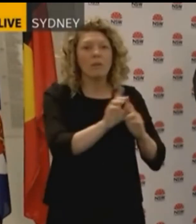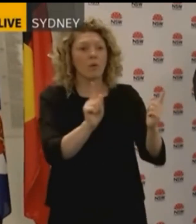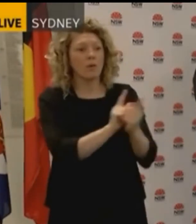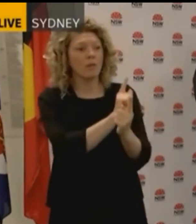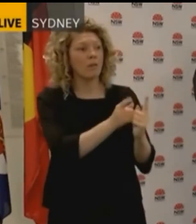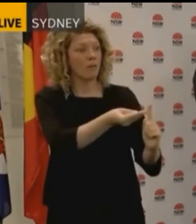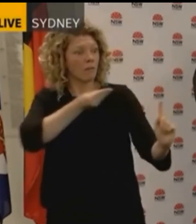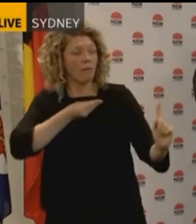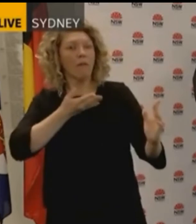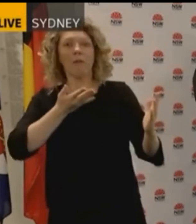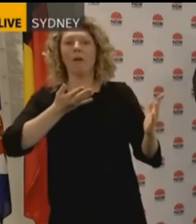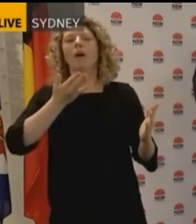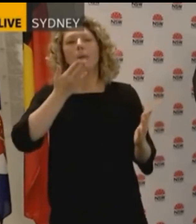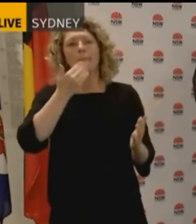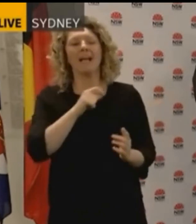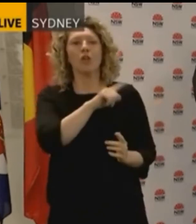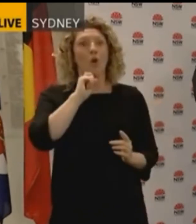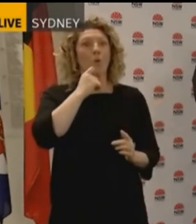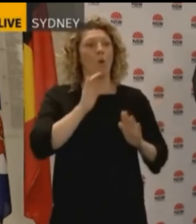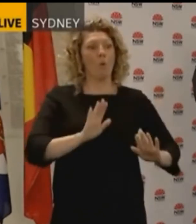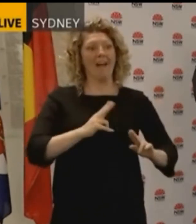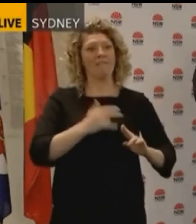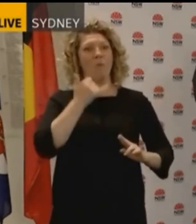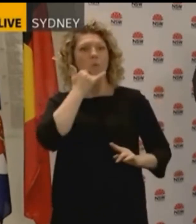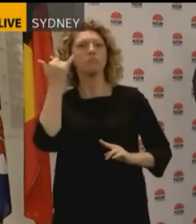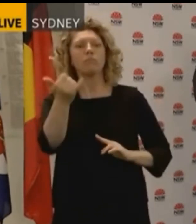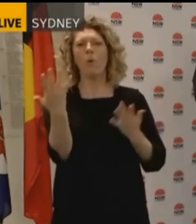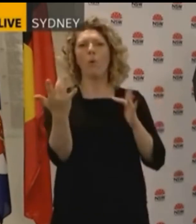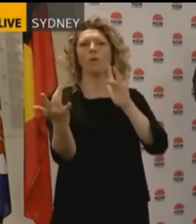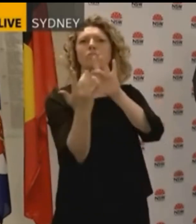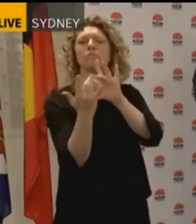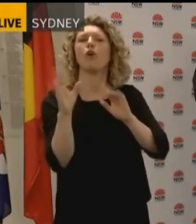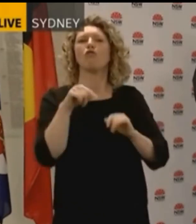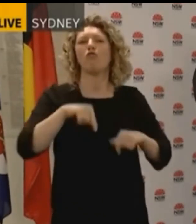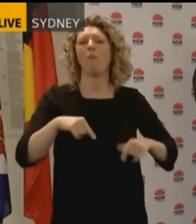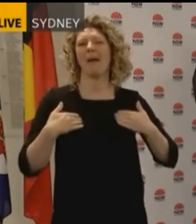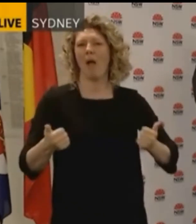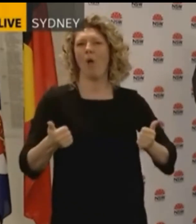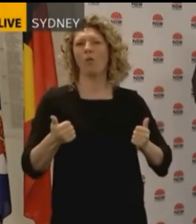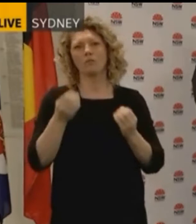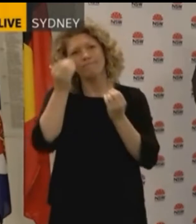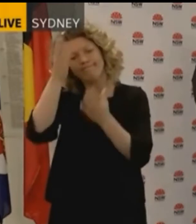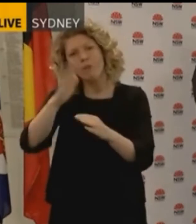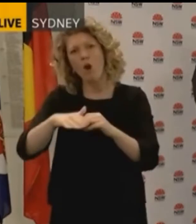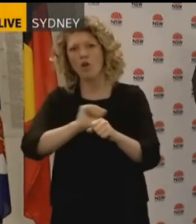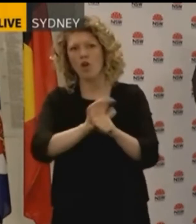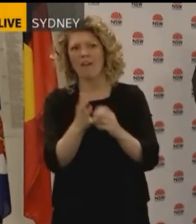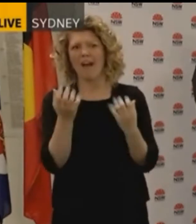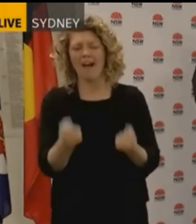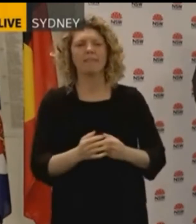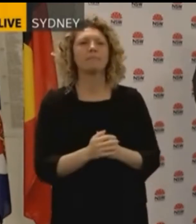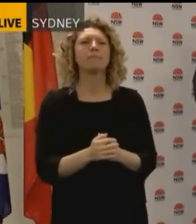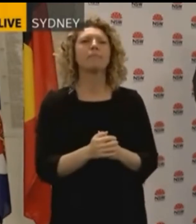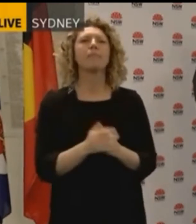public health will be reaching out to you immediately this morning. Also people that have attended the A to Z